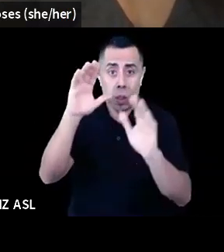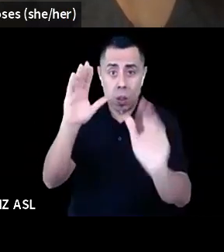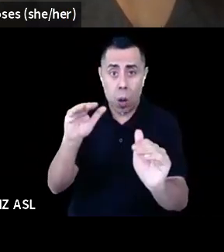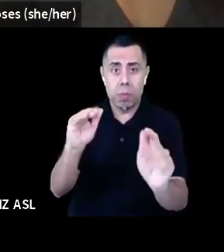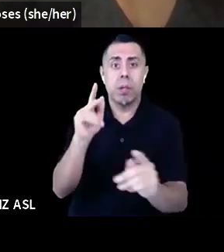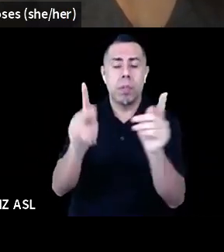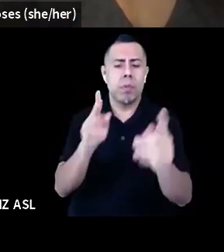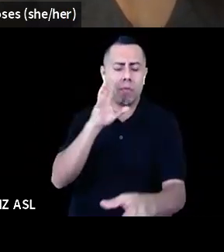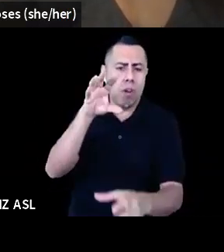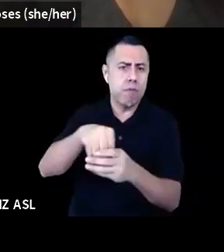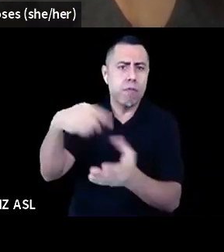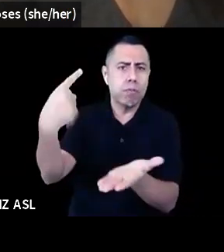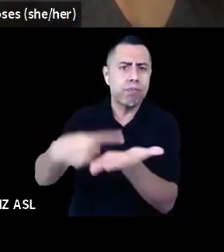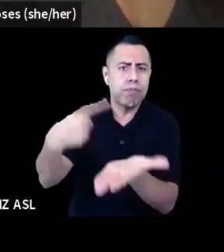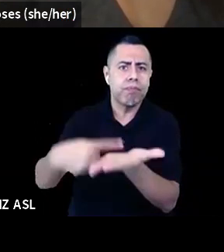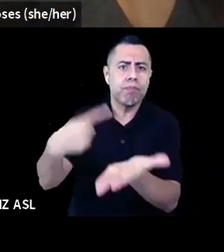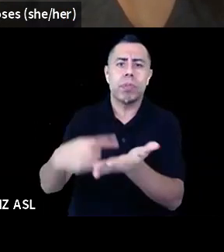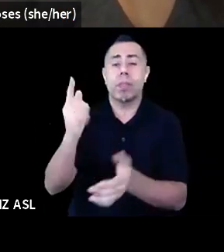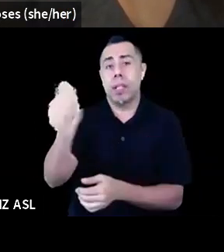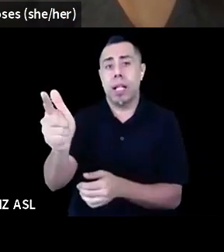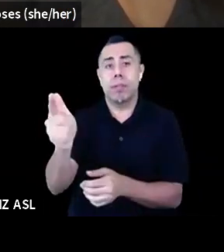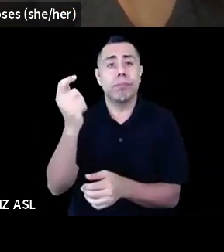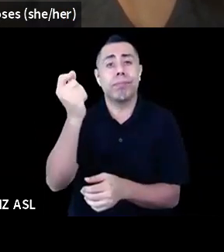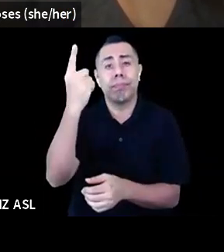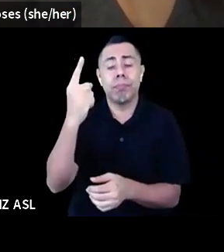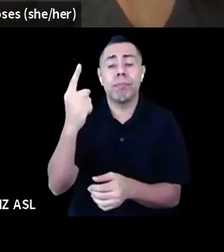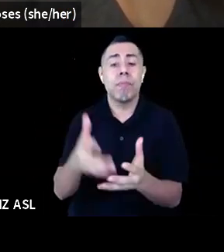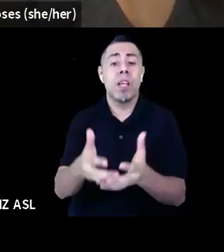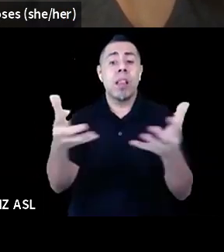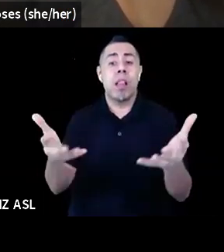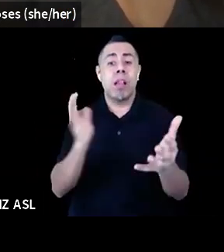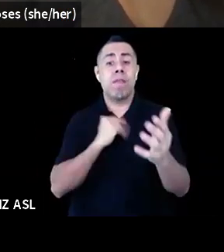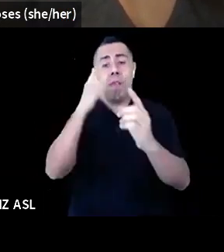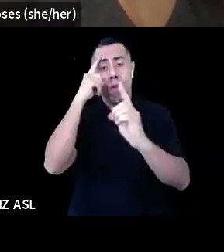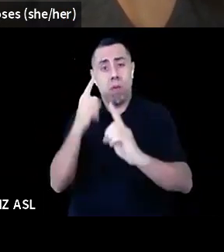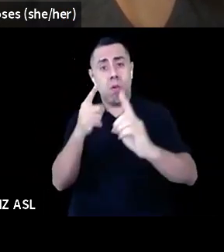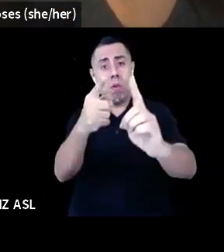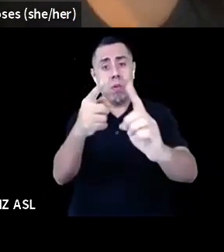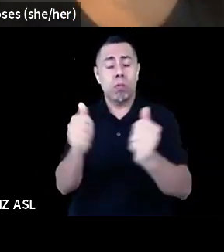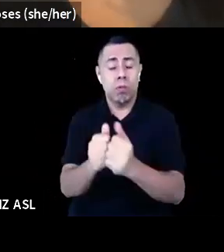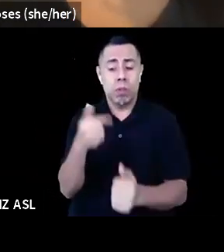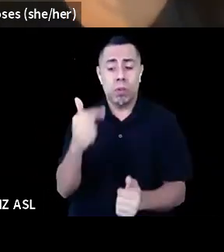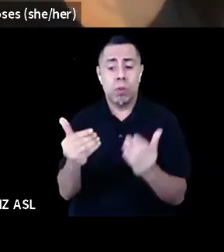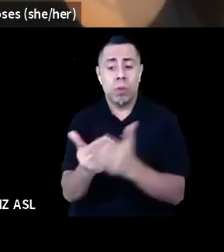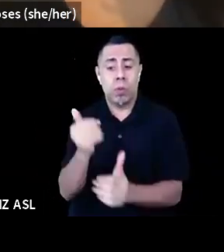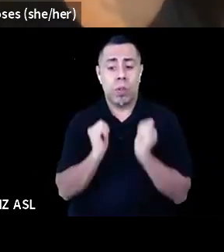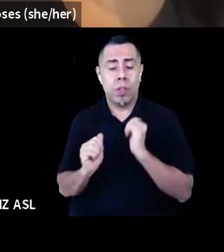that we have later on, because so much of what we hope to do with Green New Theater is based on relationship building and decentralized processes,